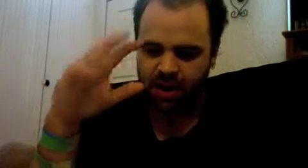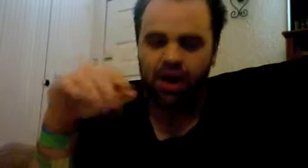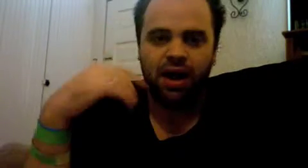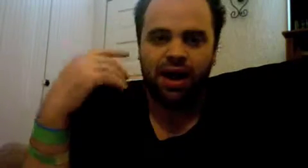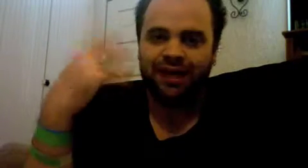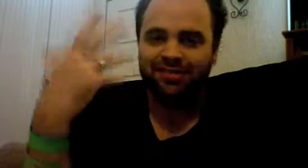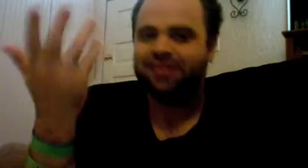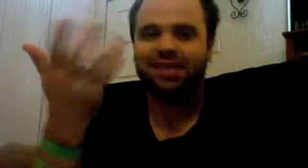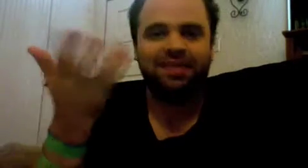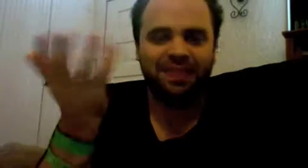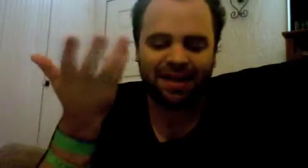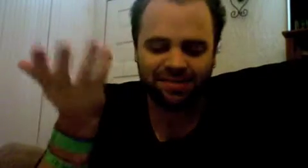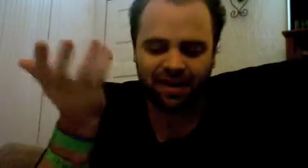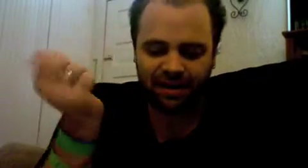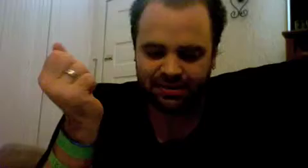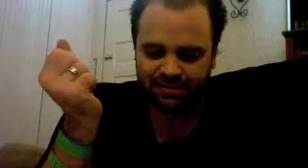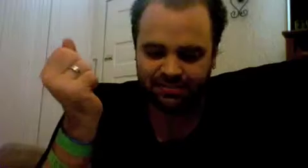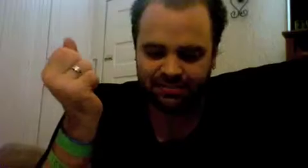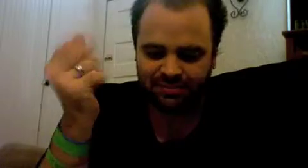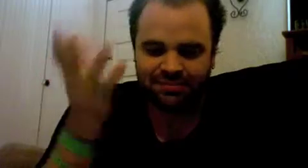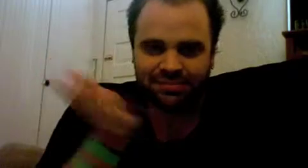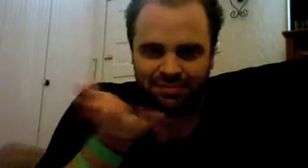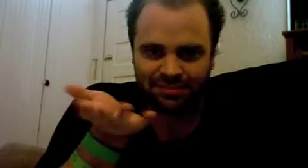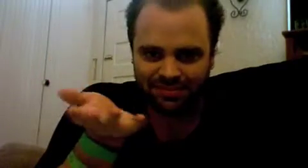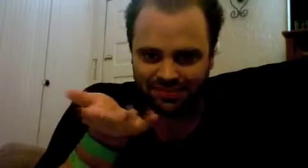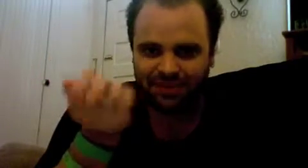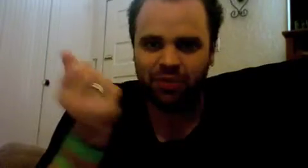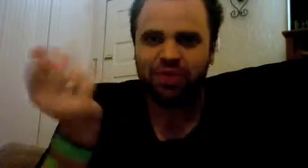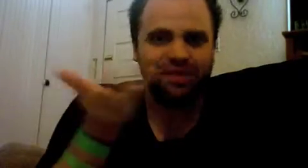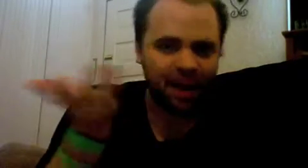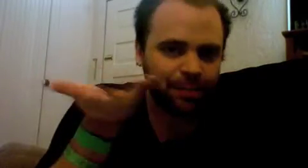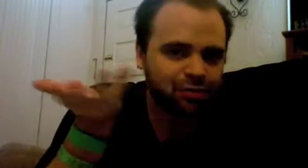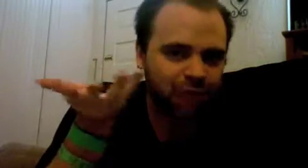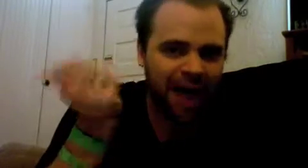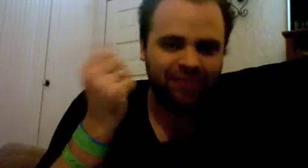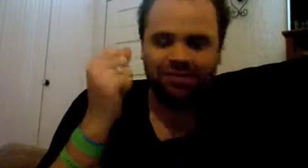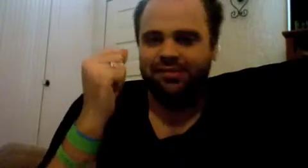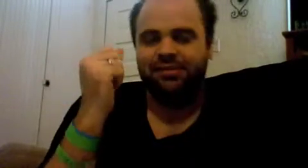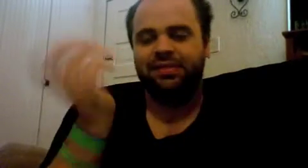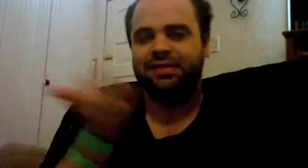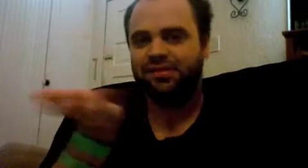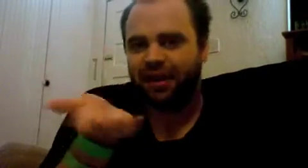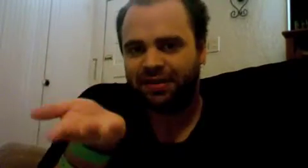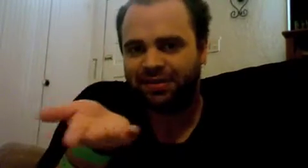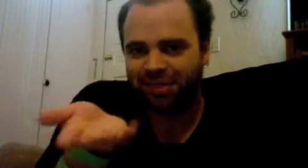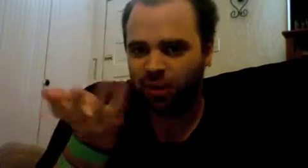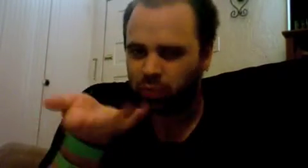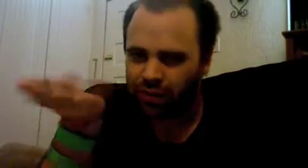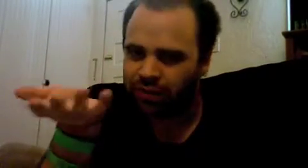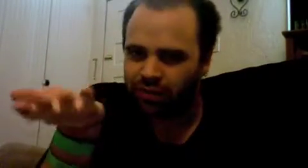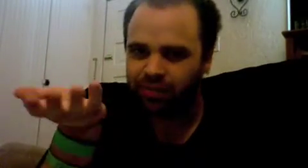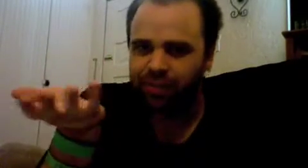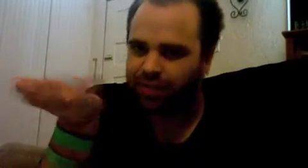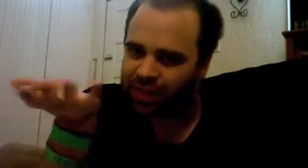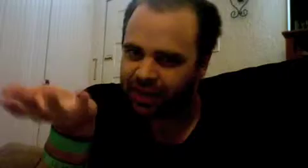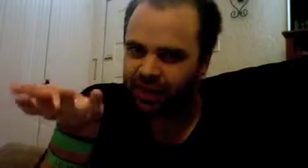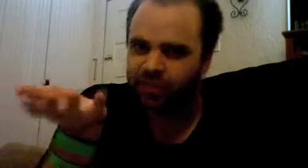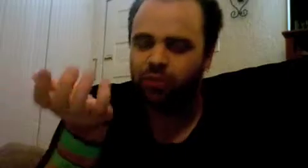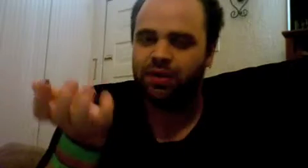he says that that's not you know that's abstract that's not that's not a real thing right